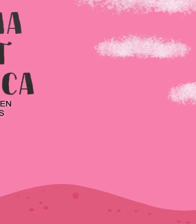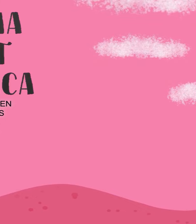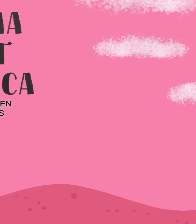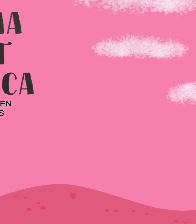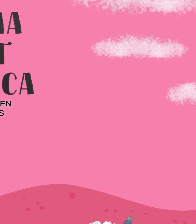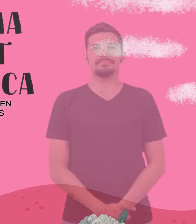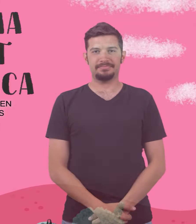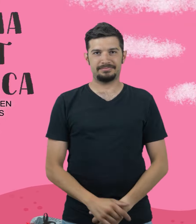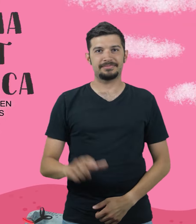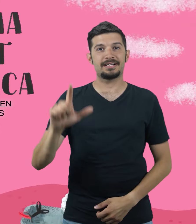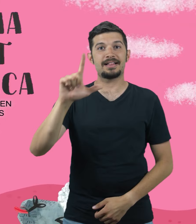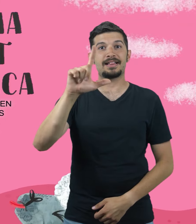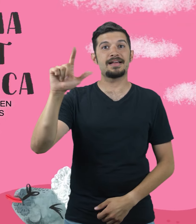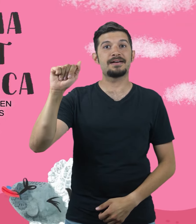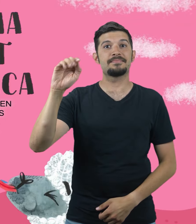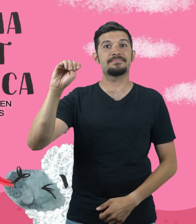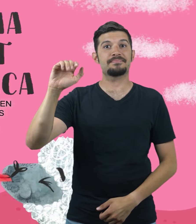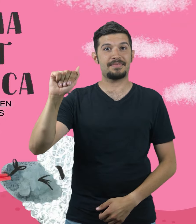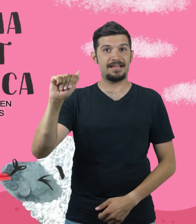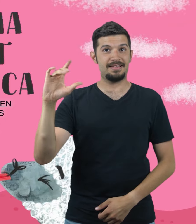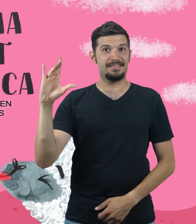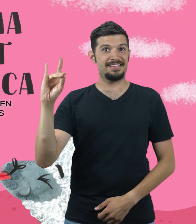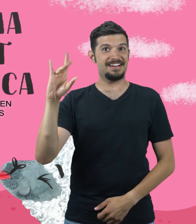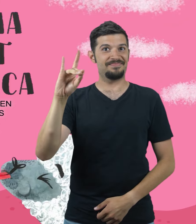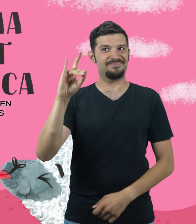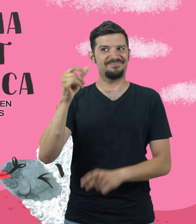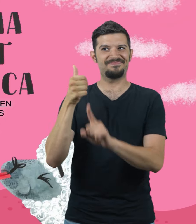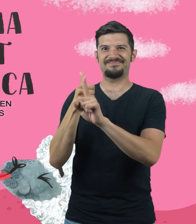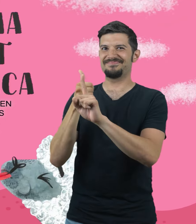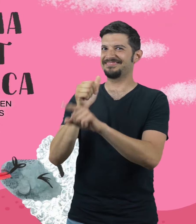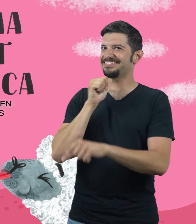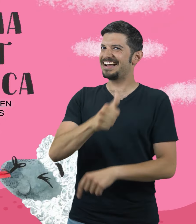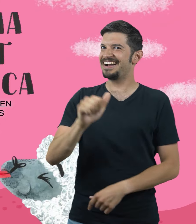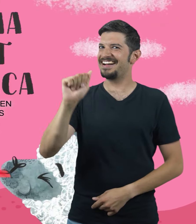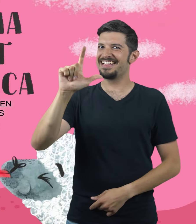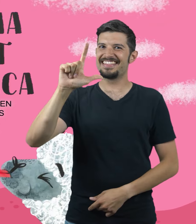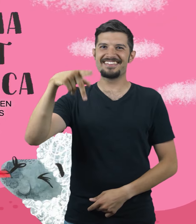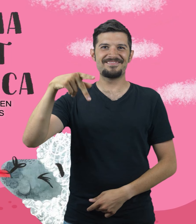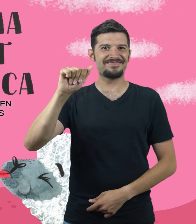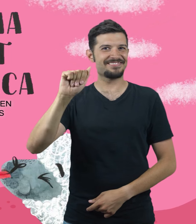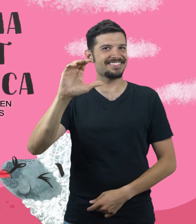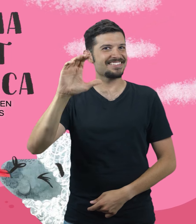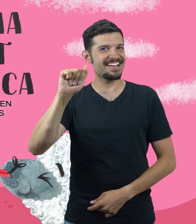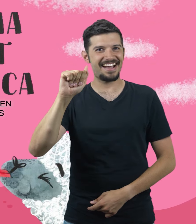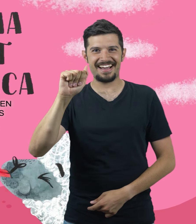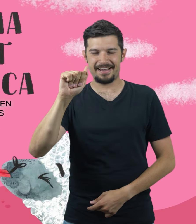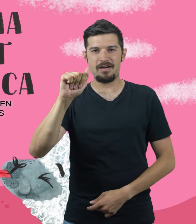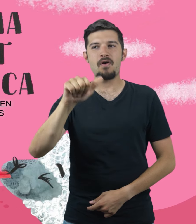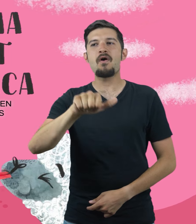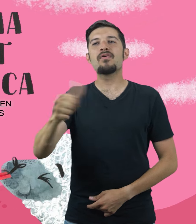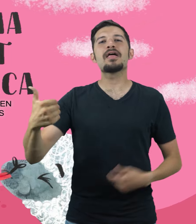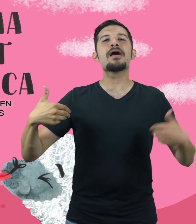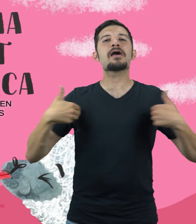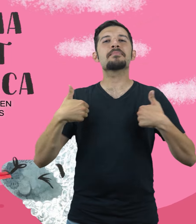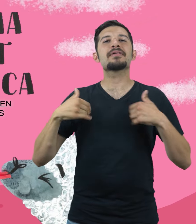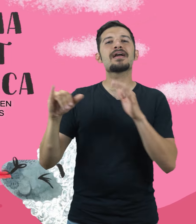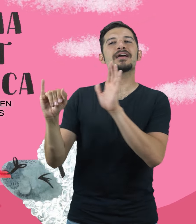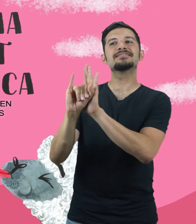An ASL storyteller appears on screen. A man voices. A llama is not an alpaca and other mistaken